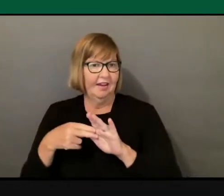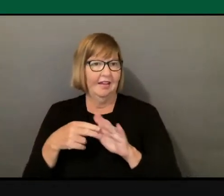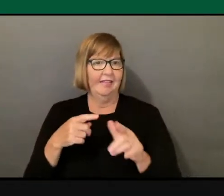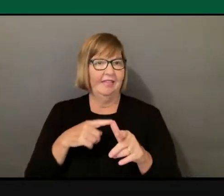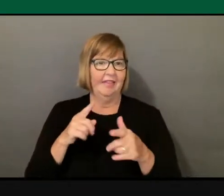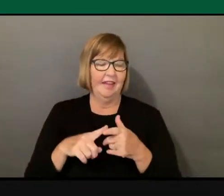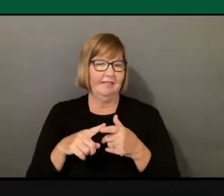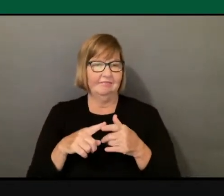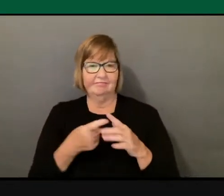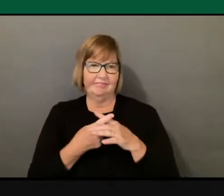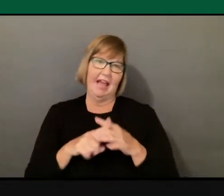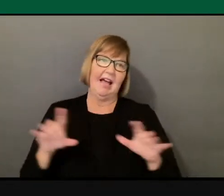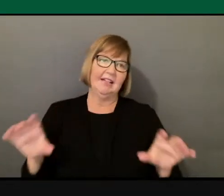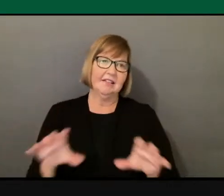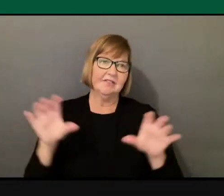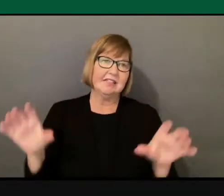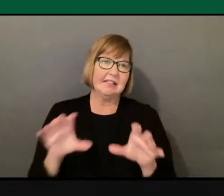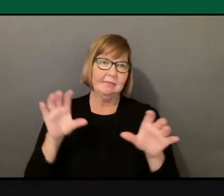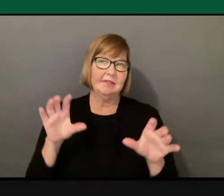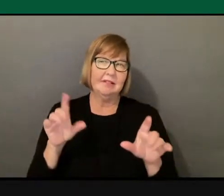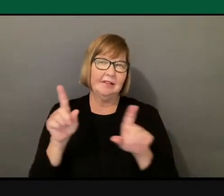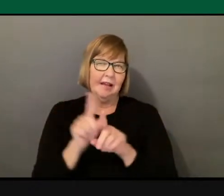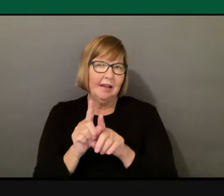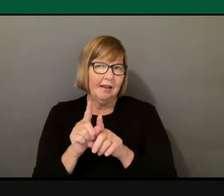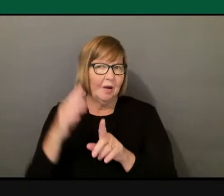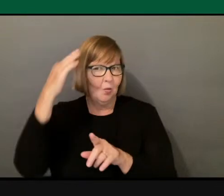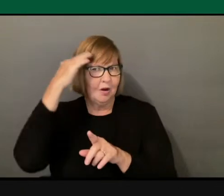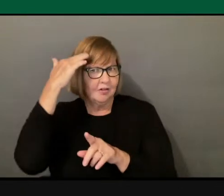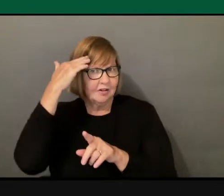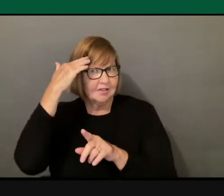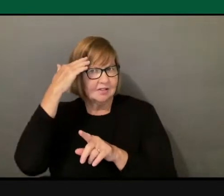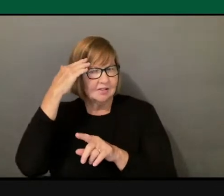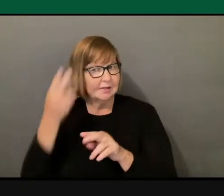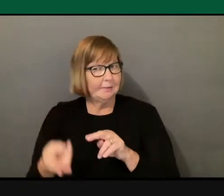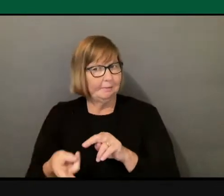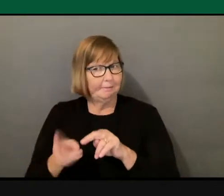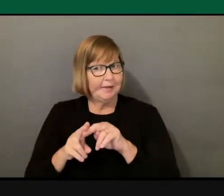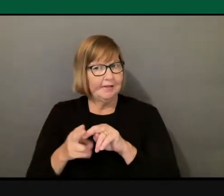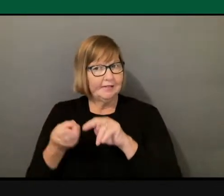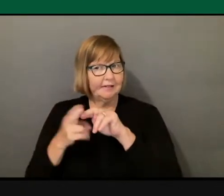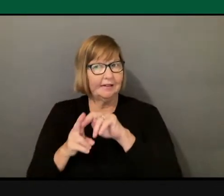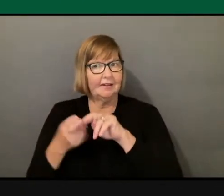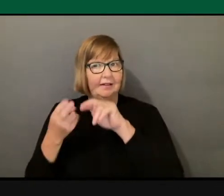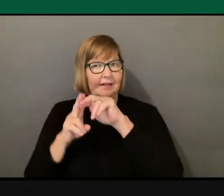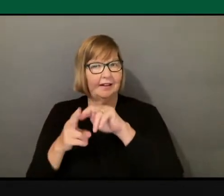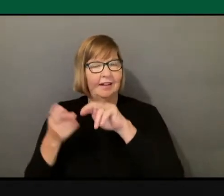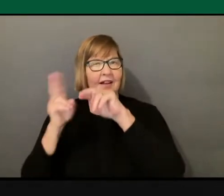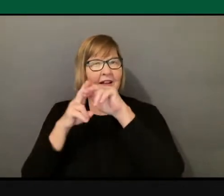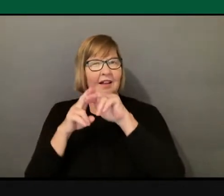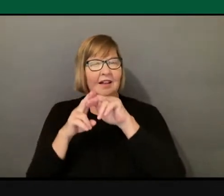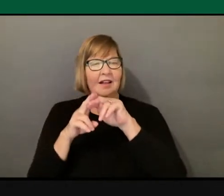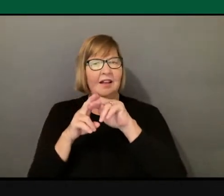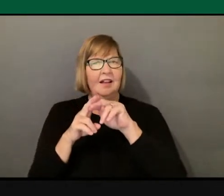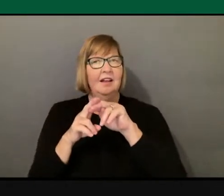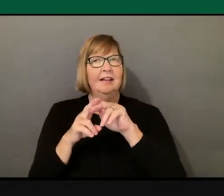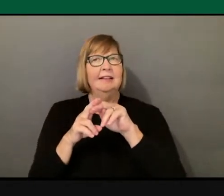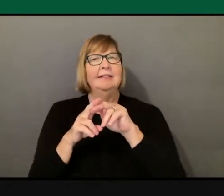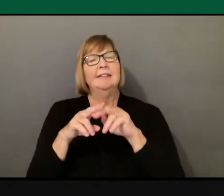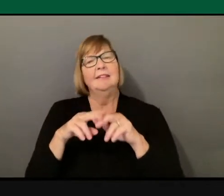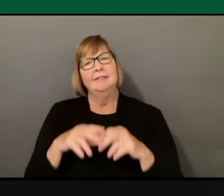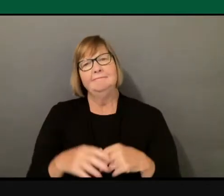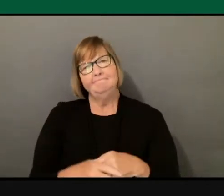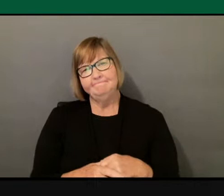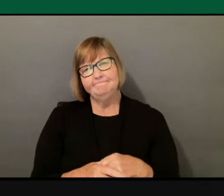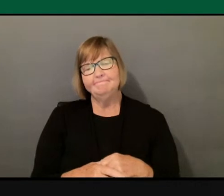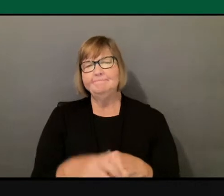which, you know, it's kind of an awareness building. But really, you know, once it's like you